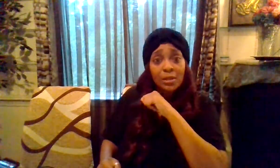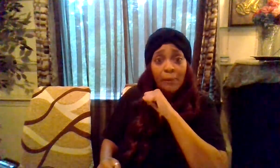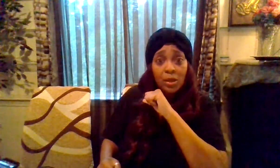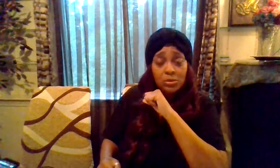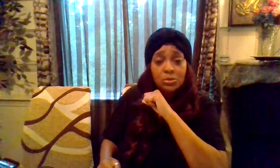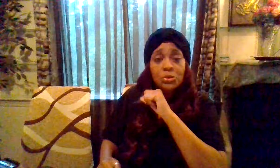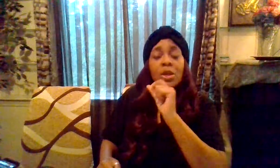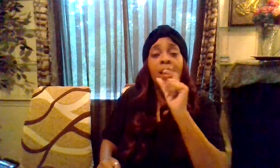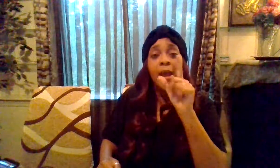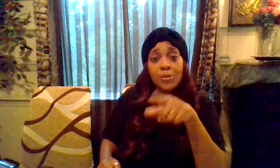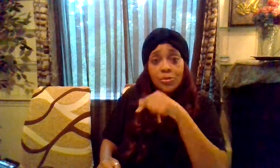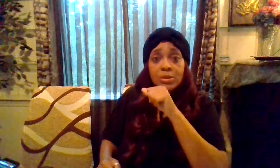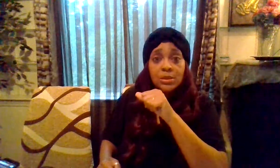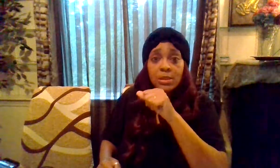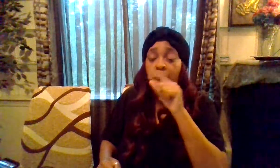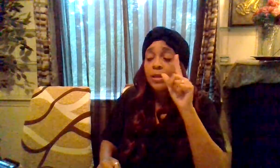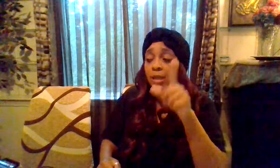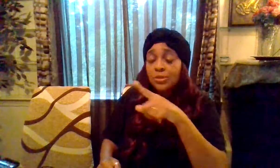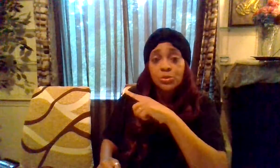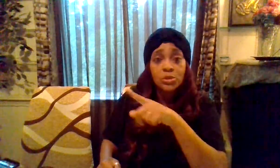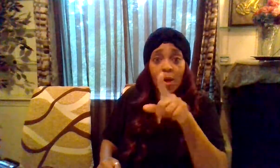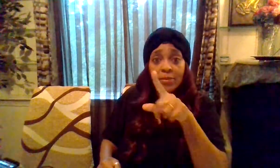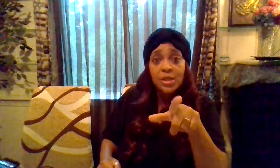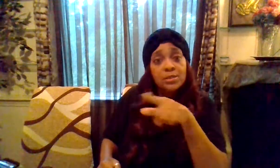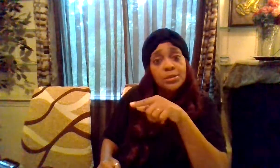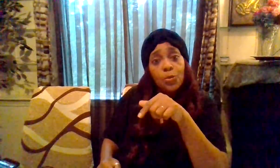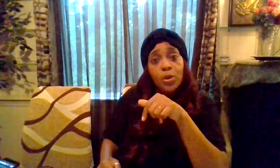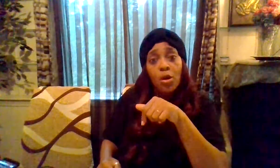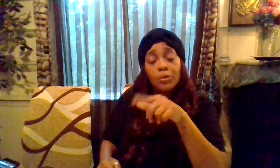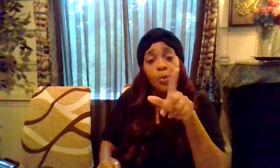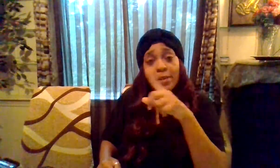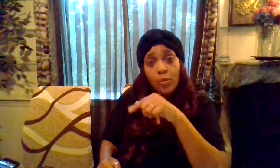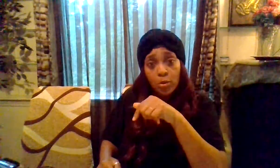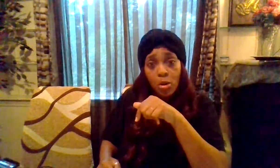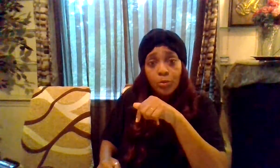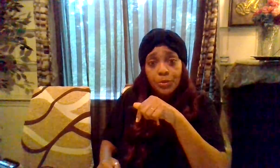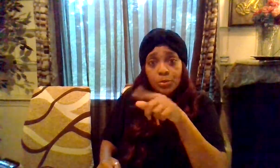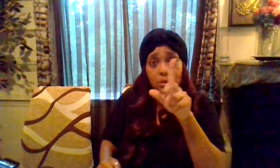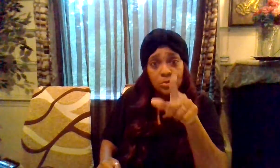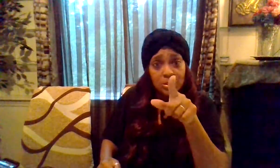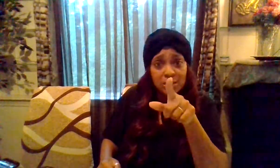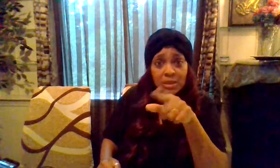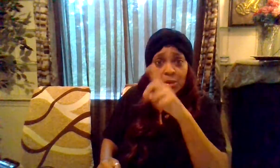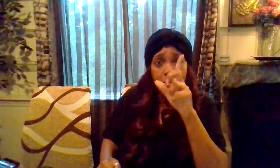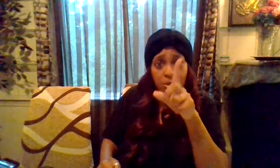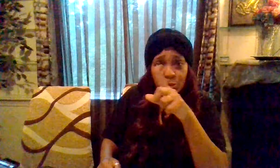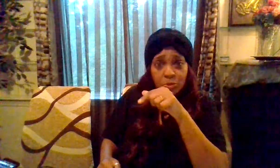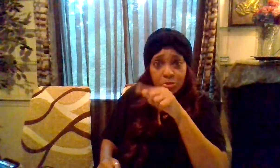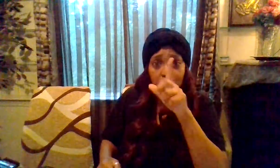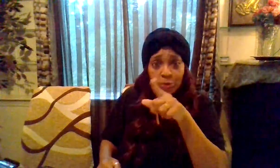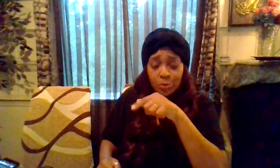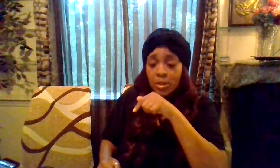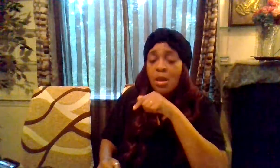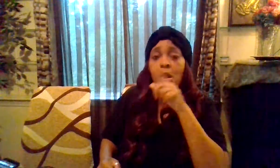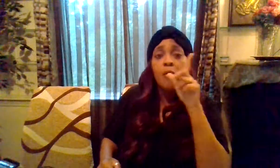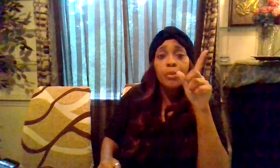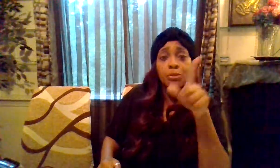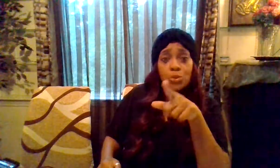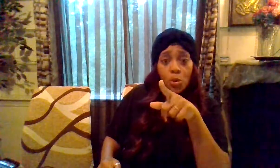take that personal and you're going to see that and that's the reason why things don't went on the way they went on with you and as soon as i said that was like 23 23 but you're